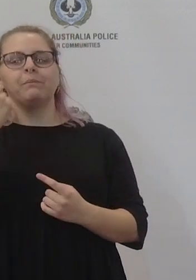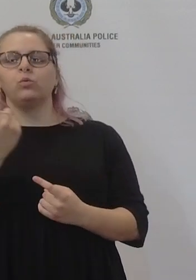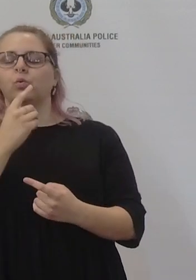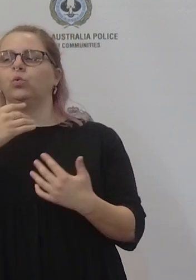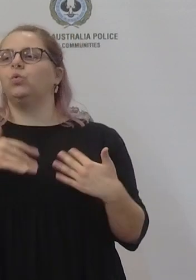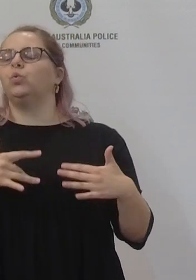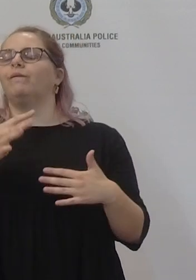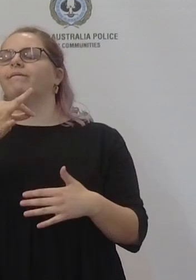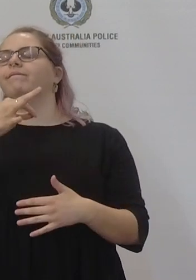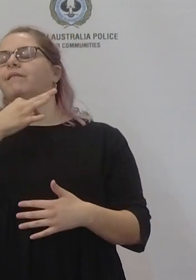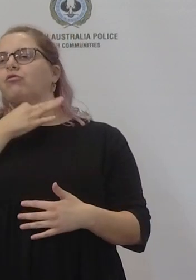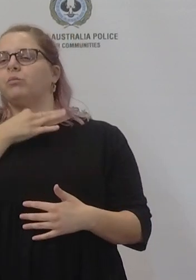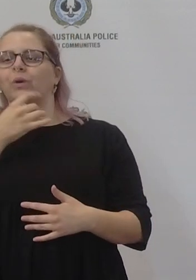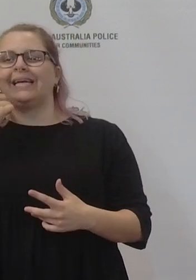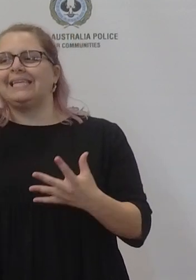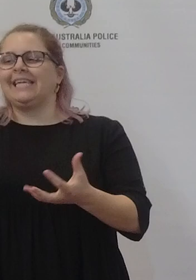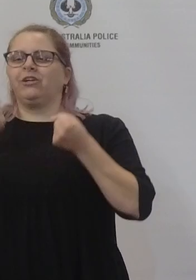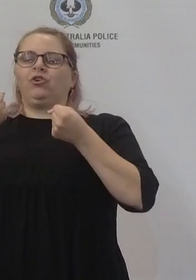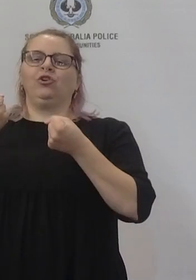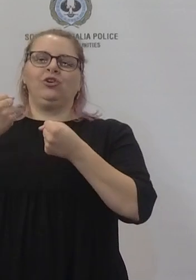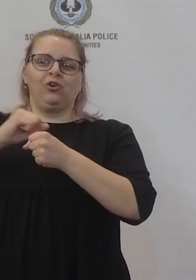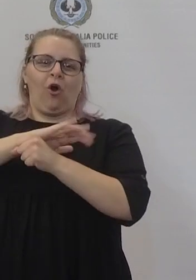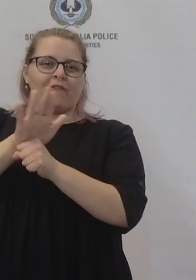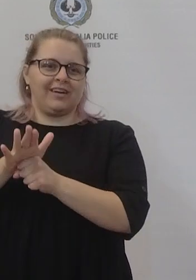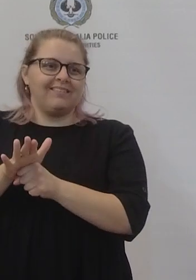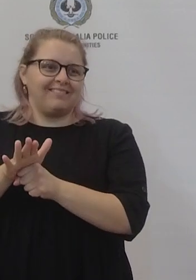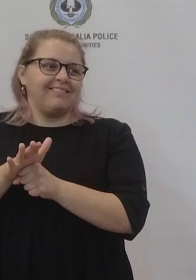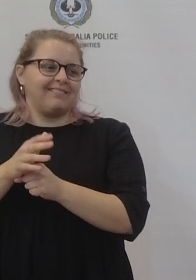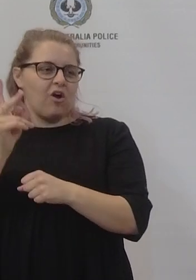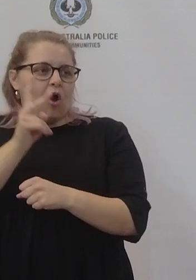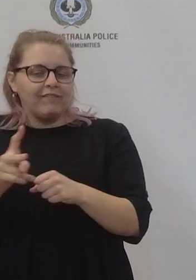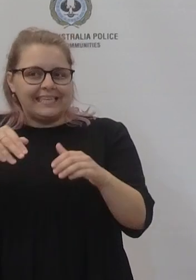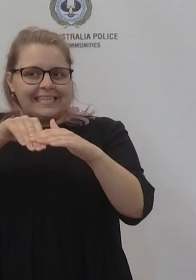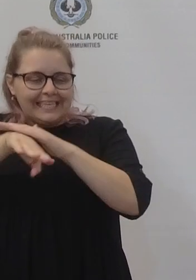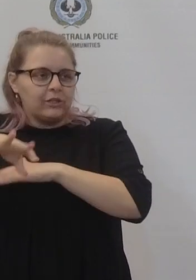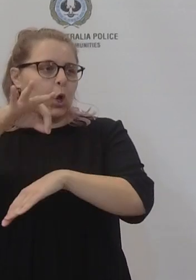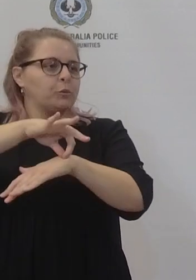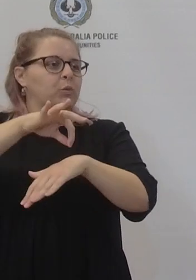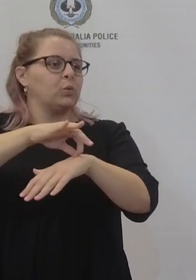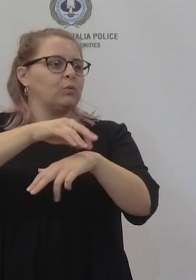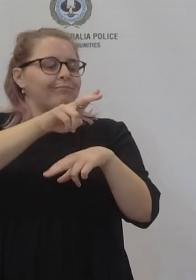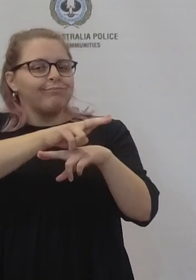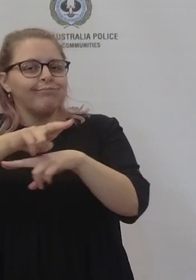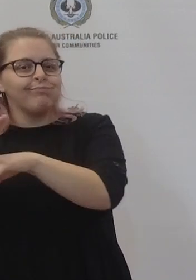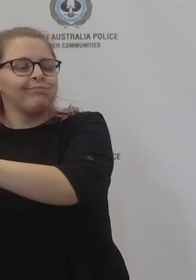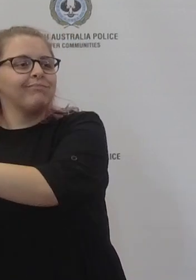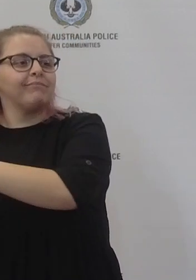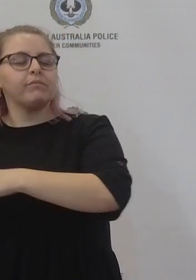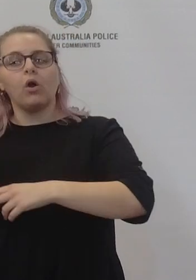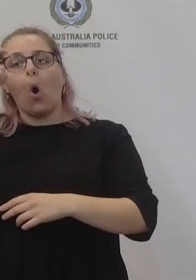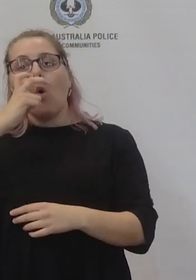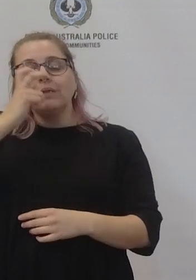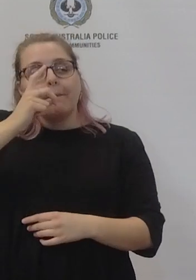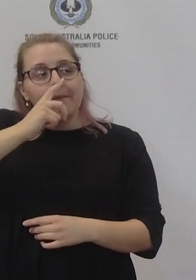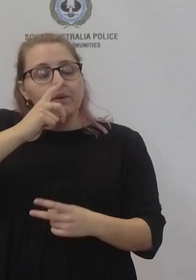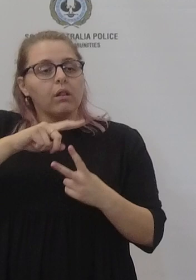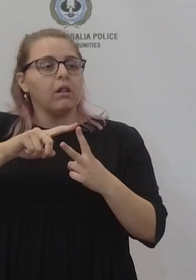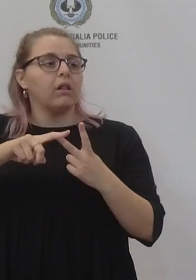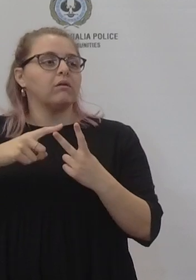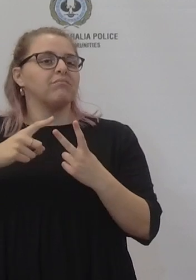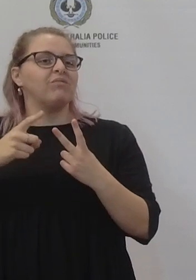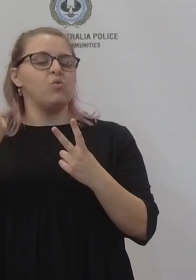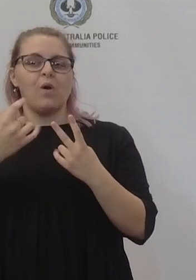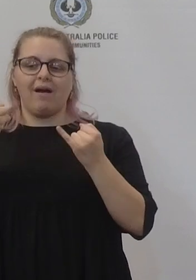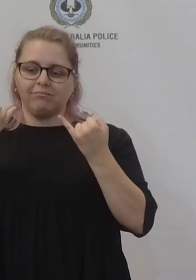to this disease are obviously in our health care system so this is not necessarily just older people but it includes people with